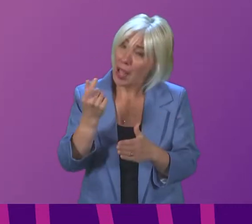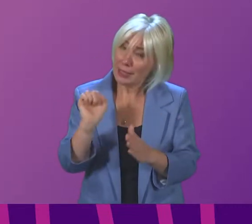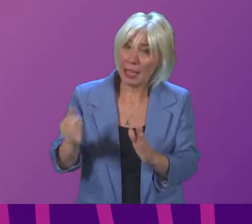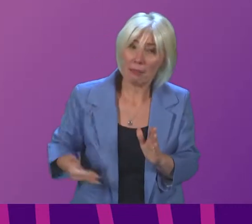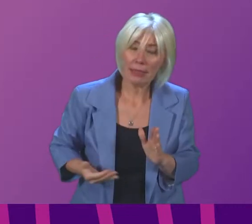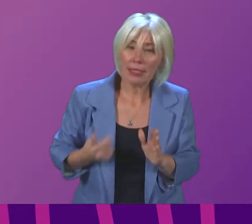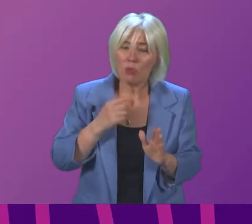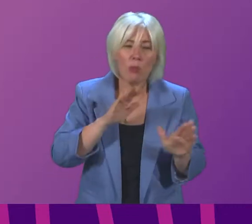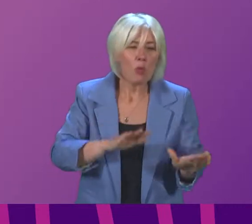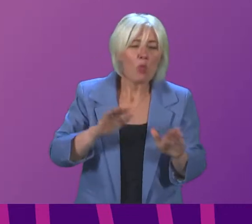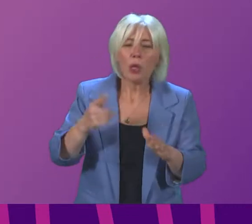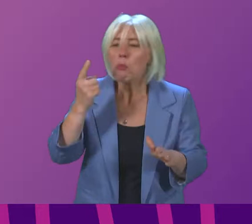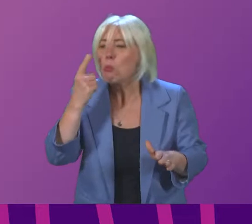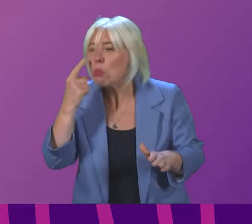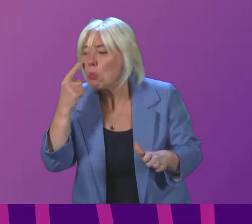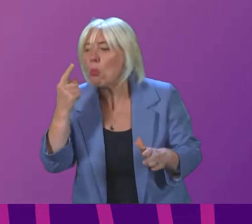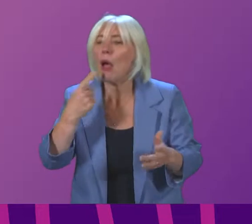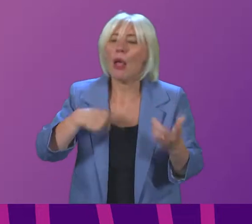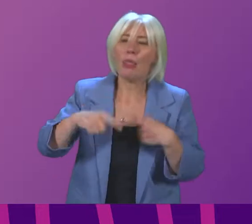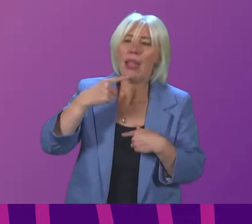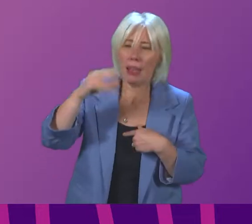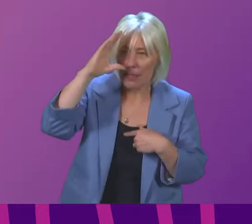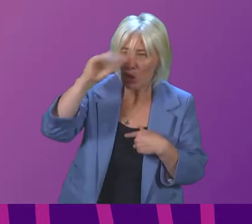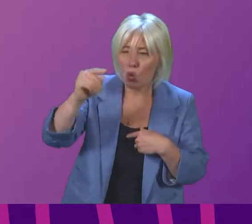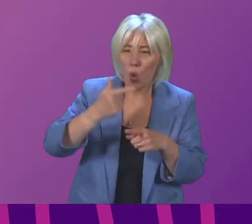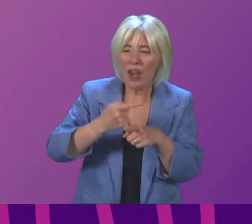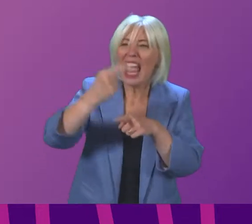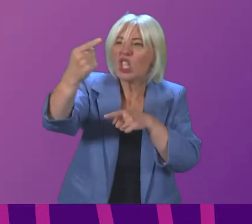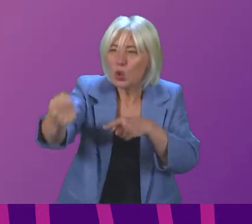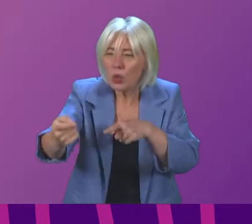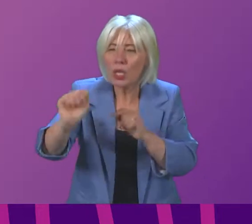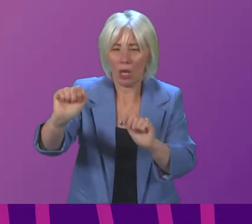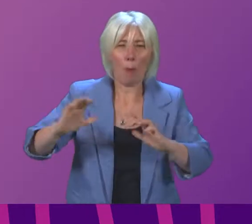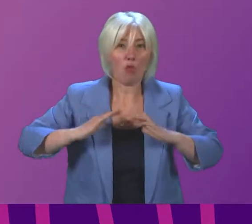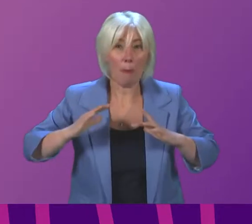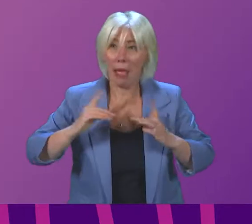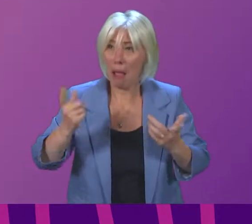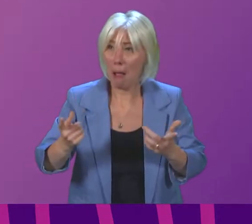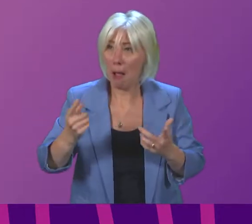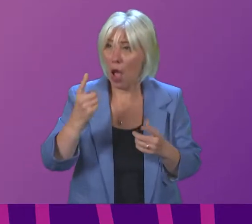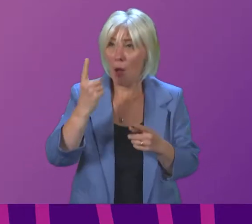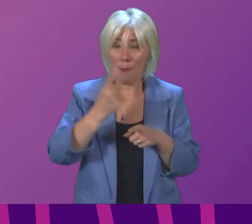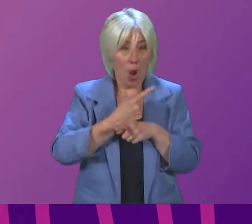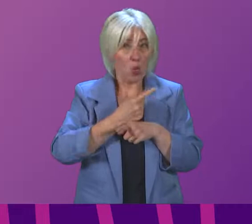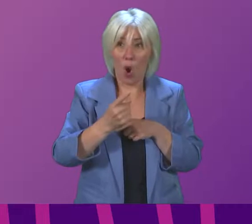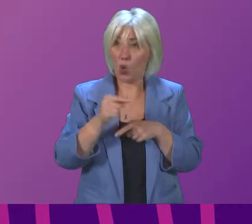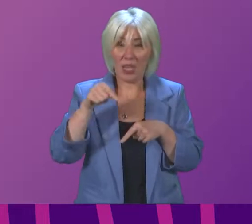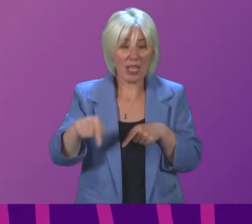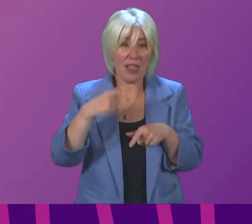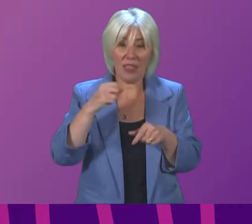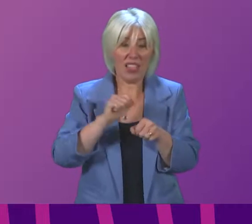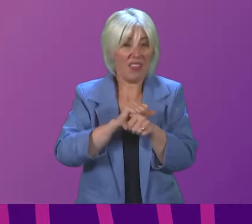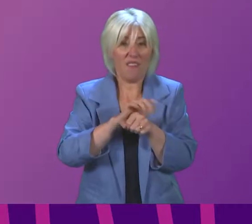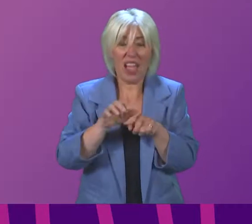prefer we waited a few days to tell them what we were going to do a week hence and give them time to prepare but in a week this virus will have